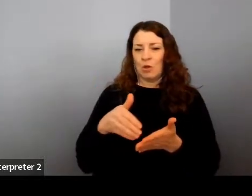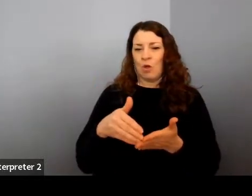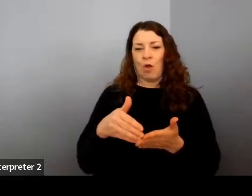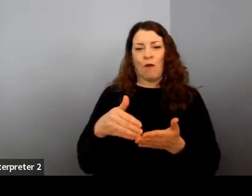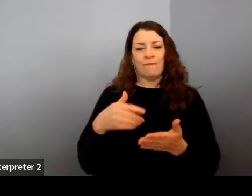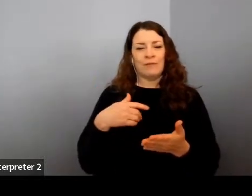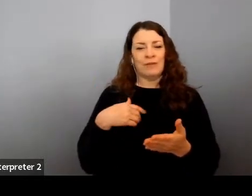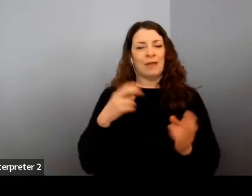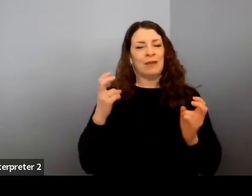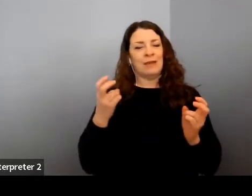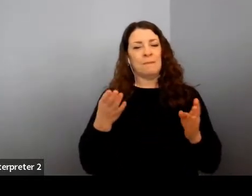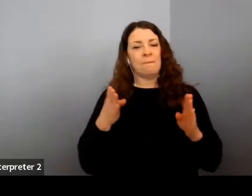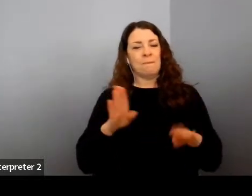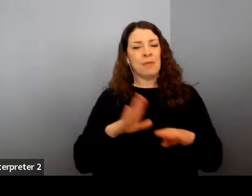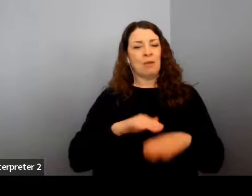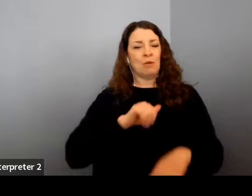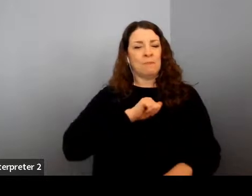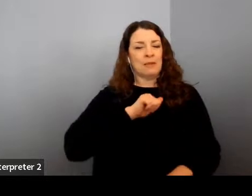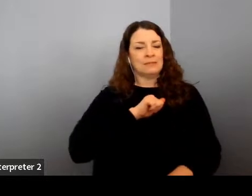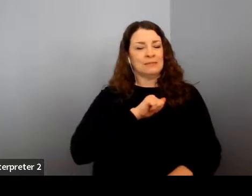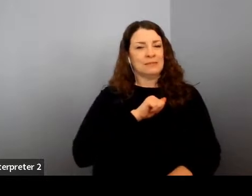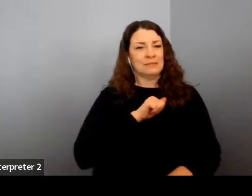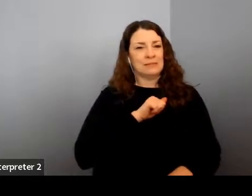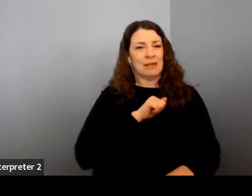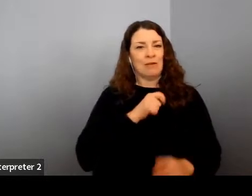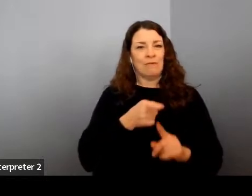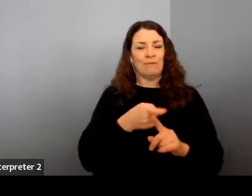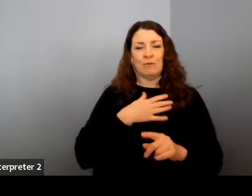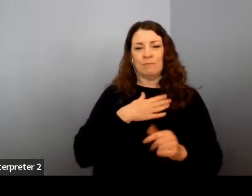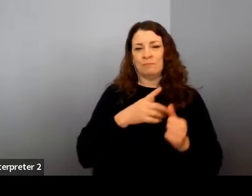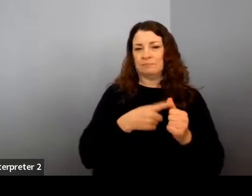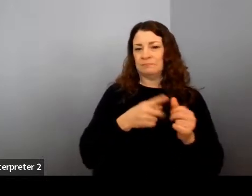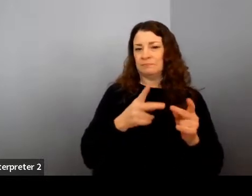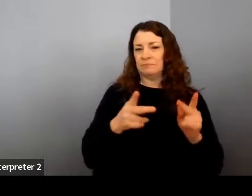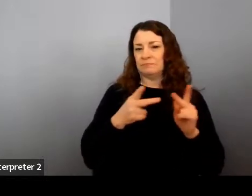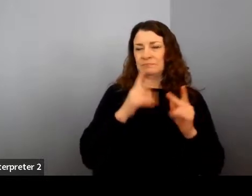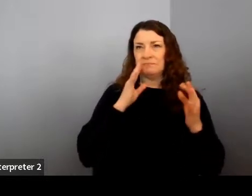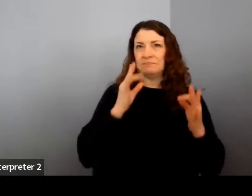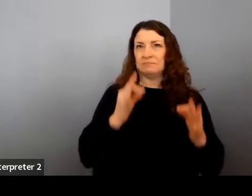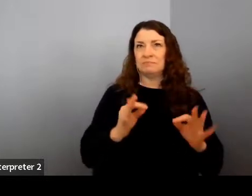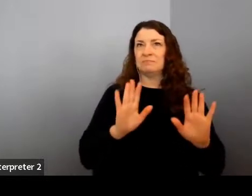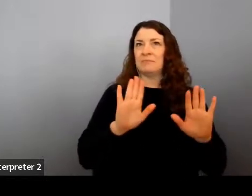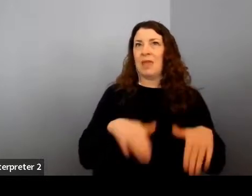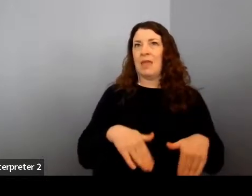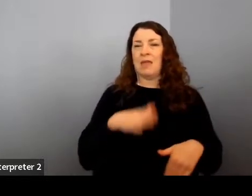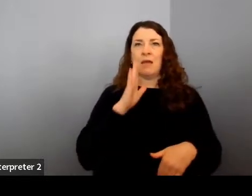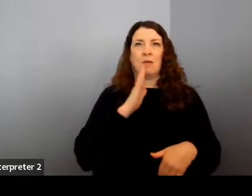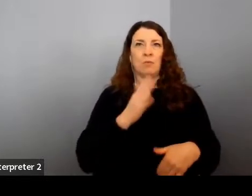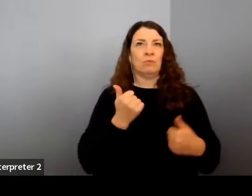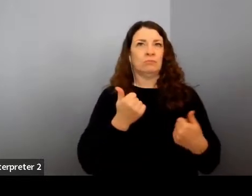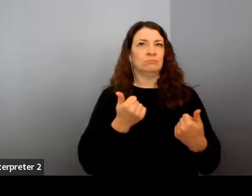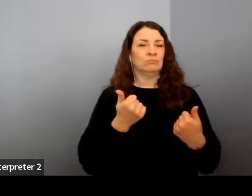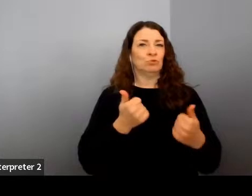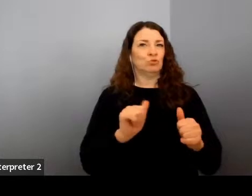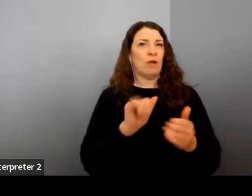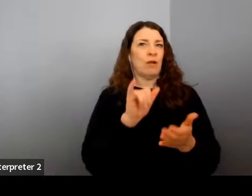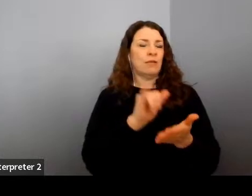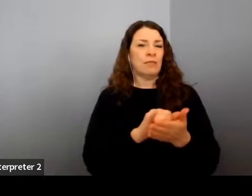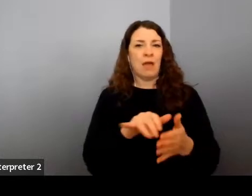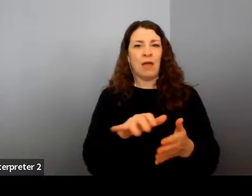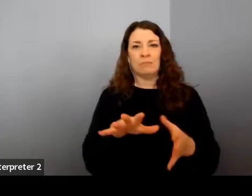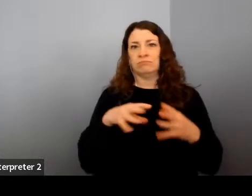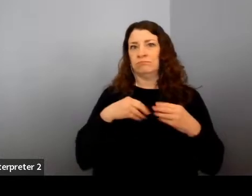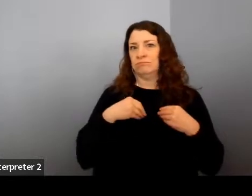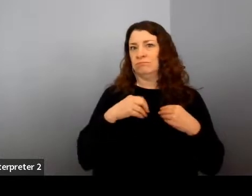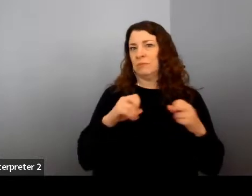on myself to just head from my very first position deciding like, Hey, I'm going to try this, I'm going to take this opportunity, they're willing